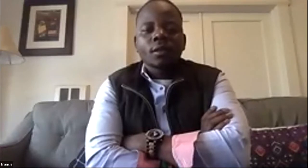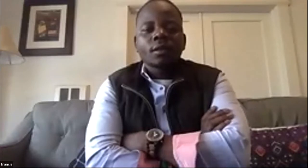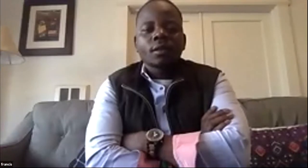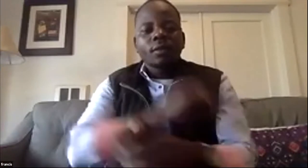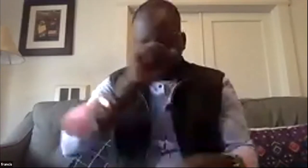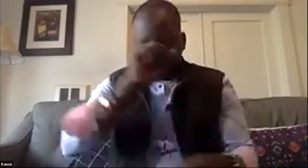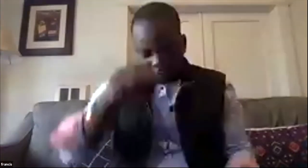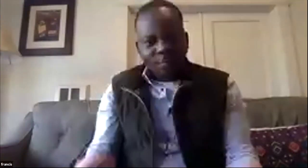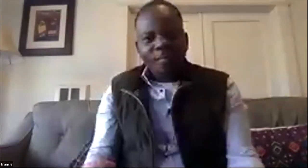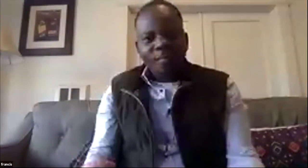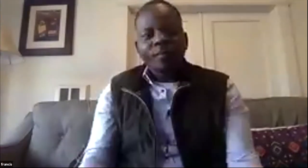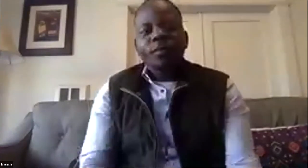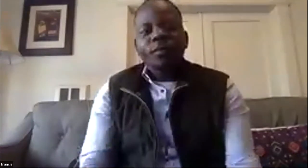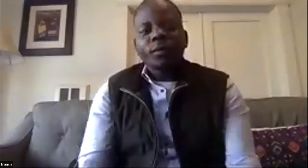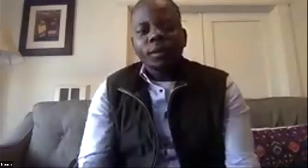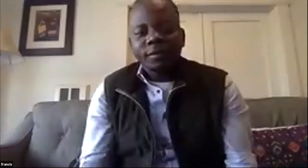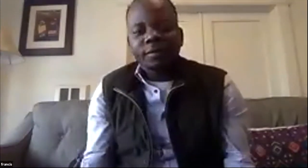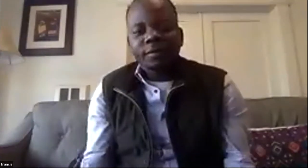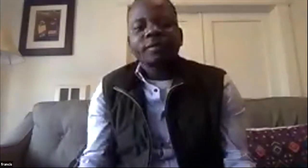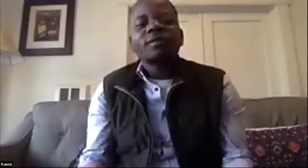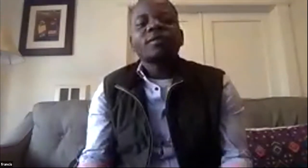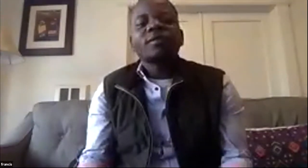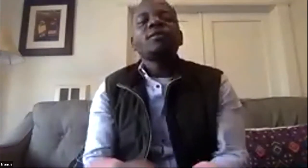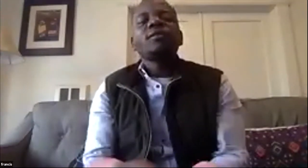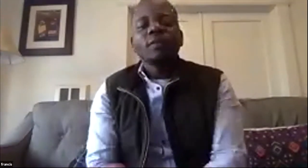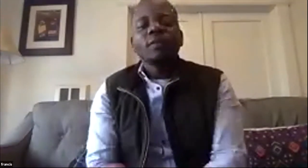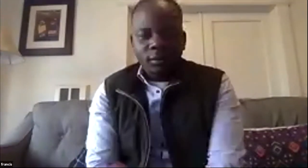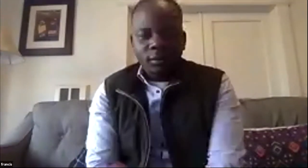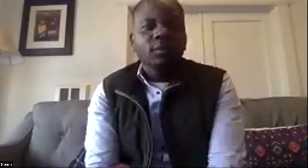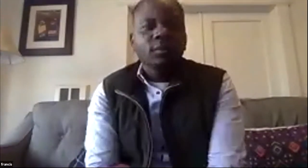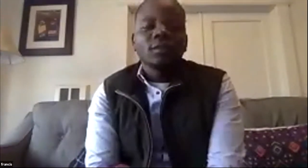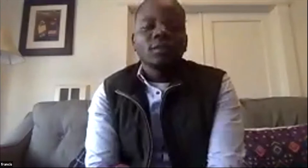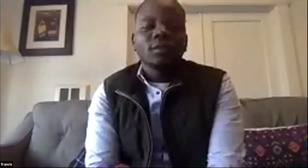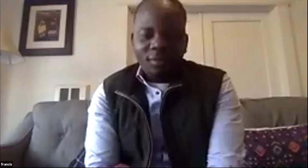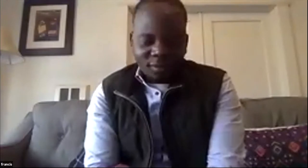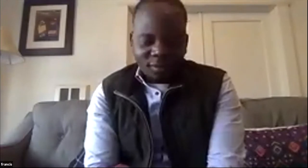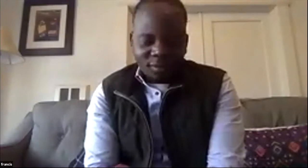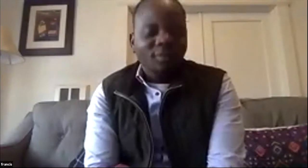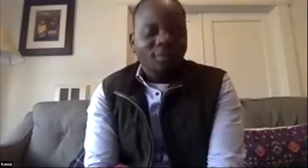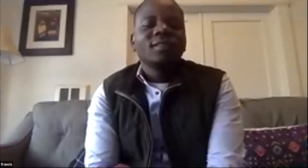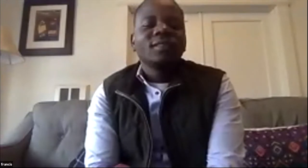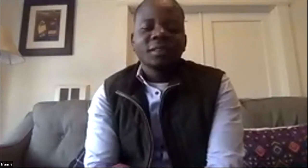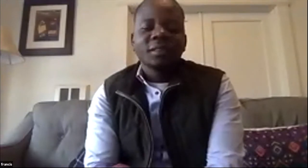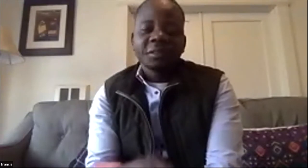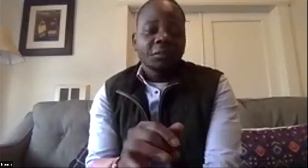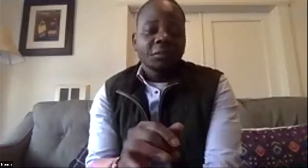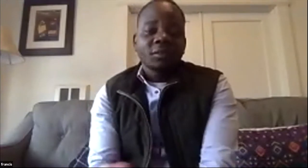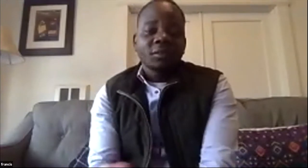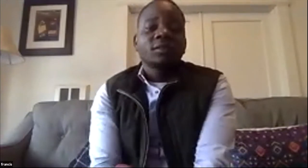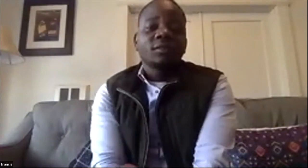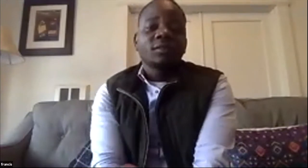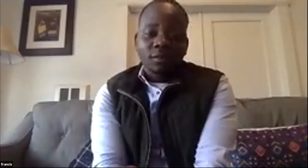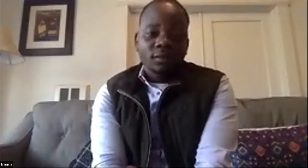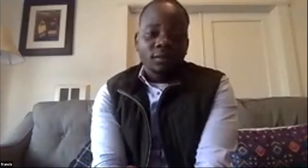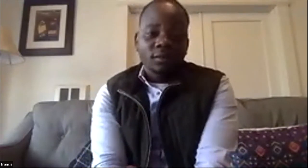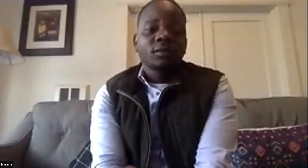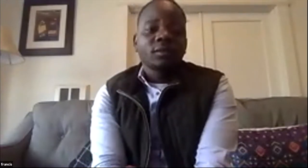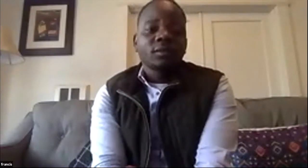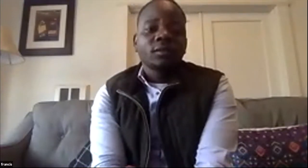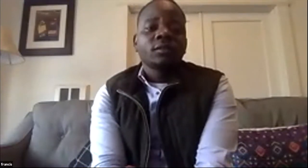so we decided that for just for uh uh marketing purposes and just for people